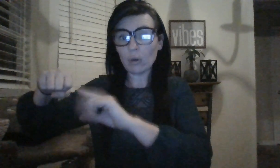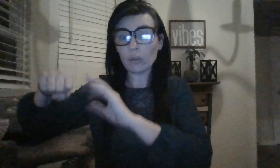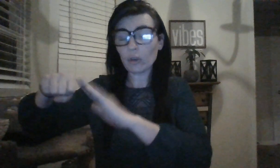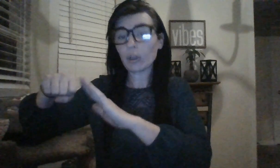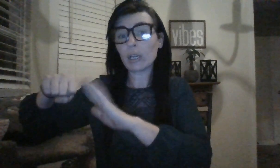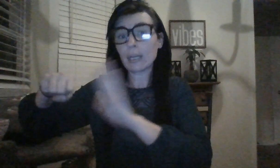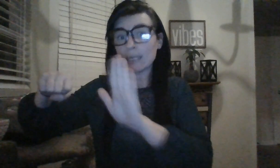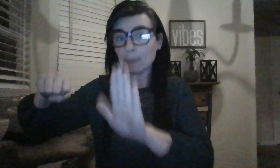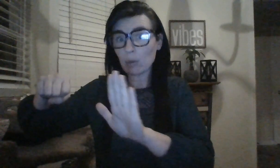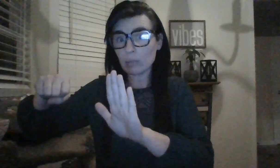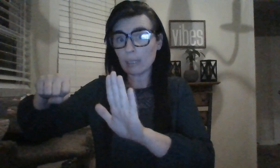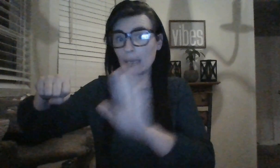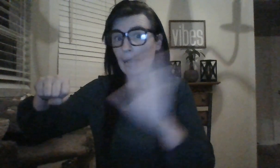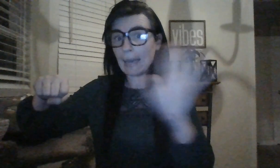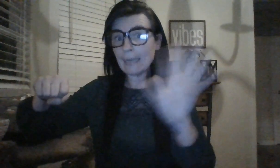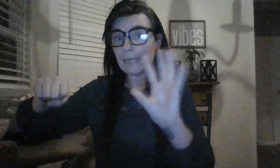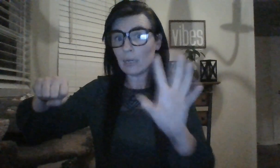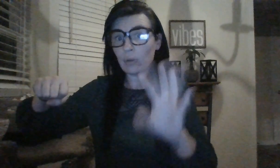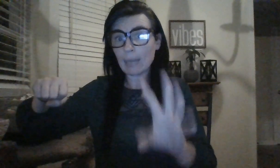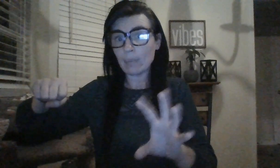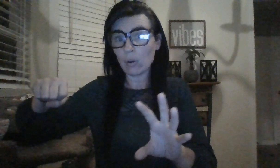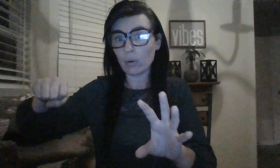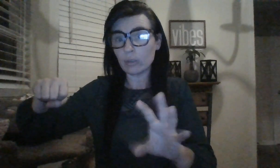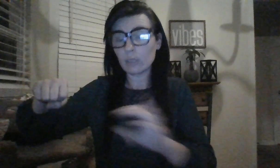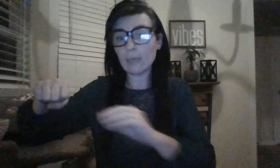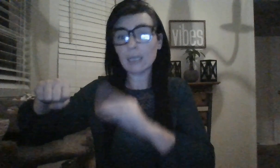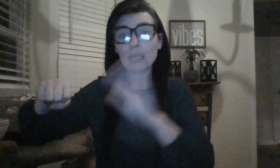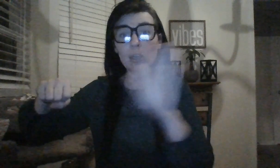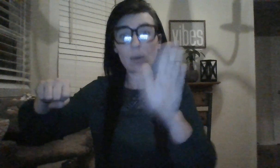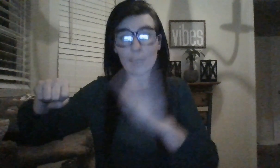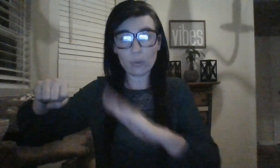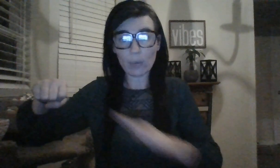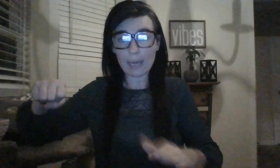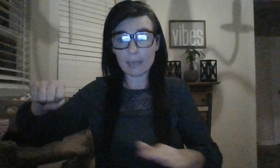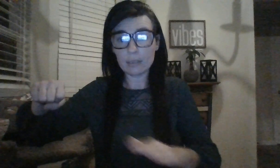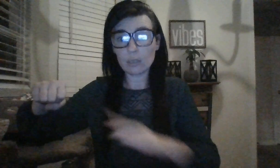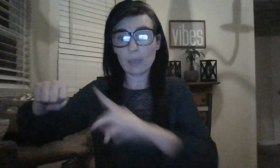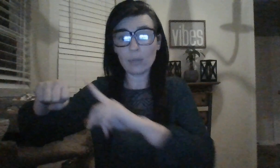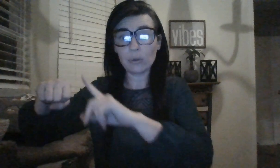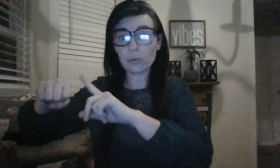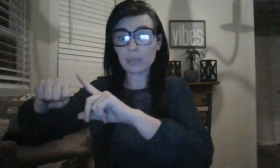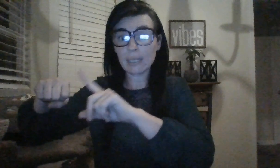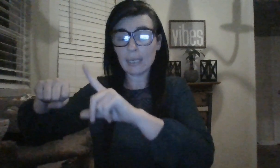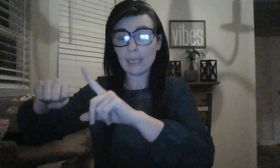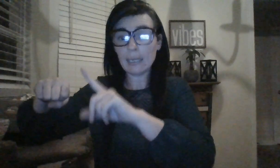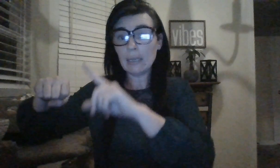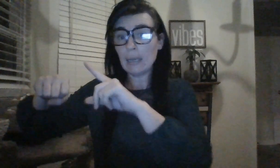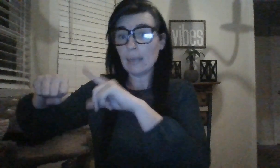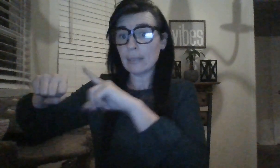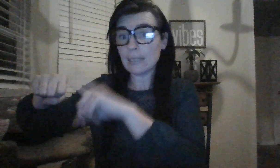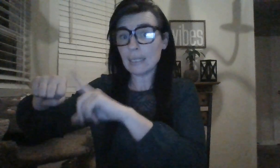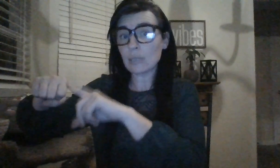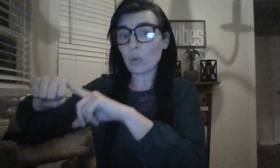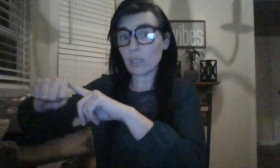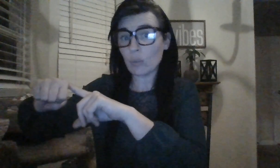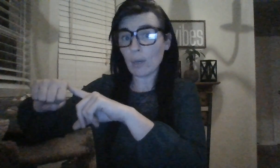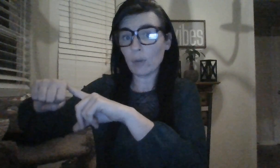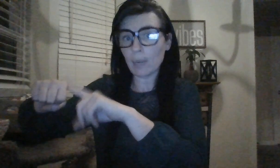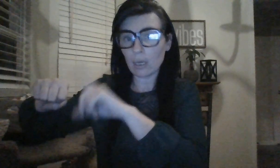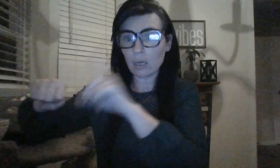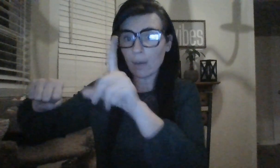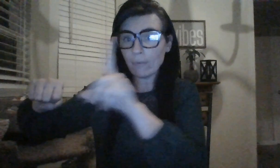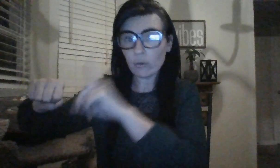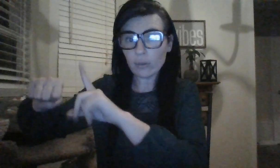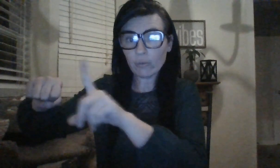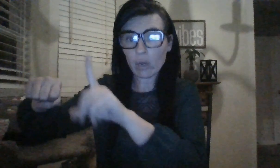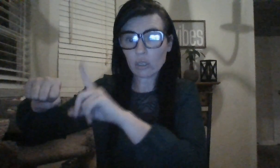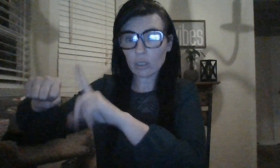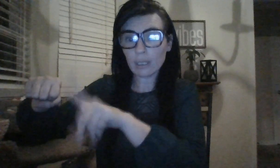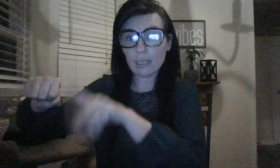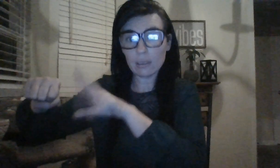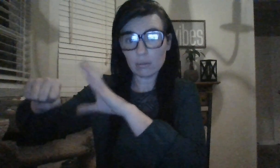or they're going to expose it. I didn't hear that part. To me, it could go either way. So either your city, the city is going to help uncover the fraudulent